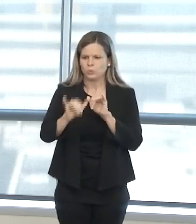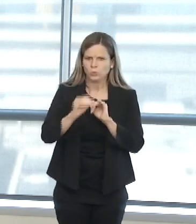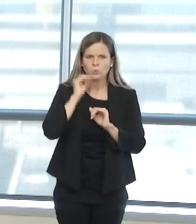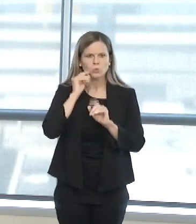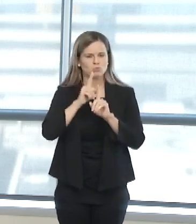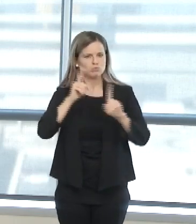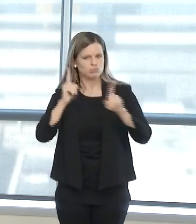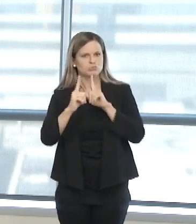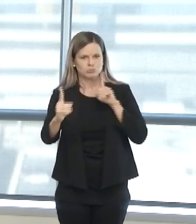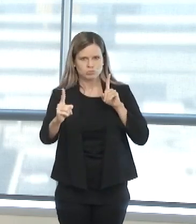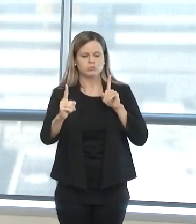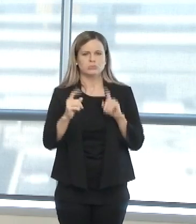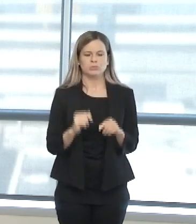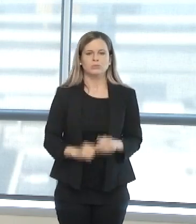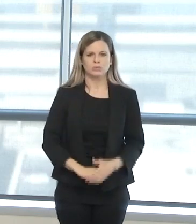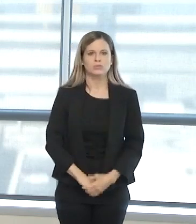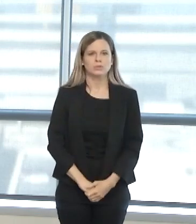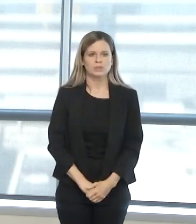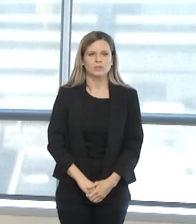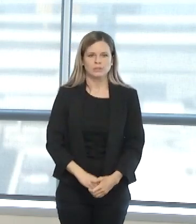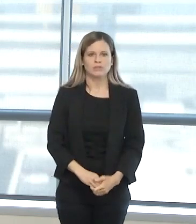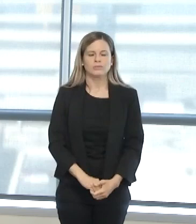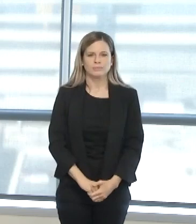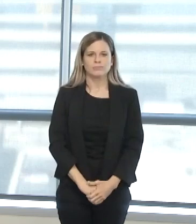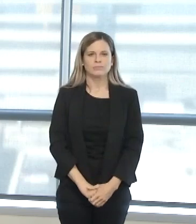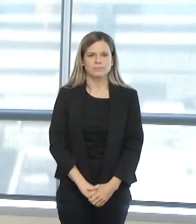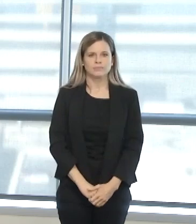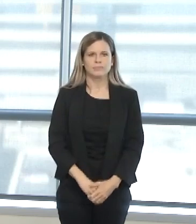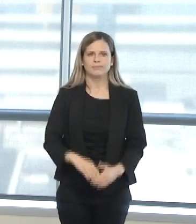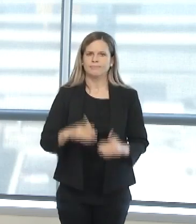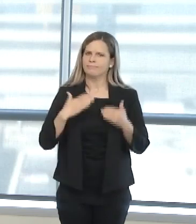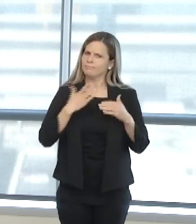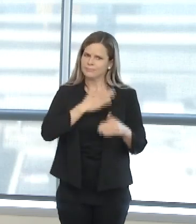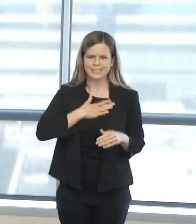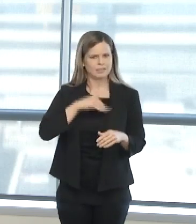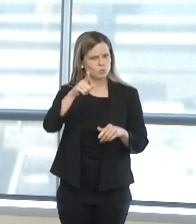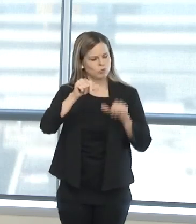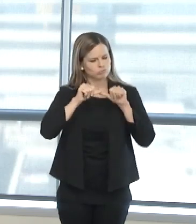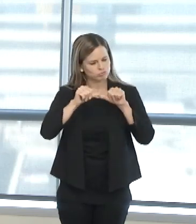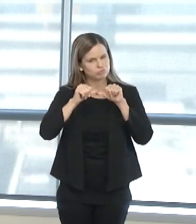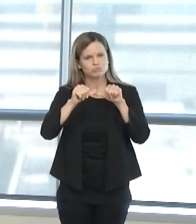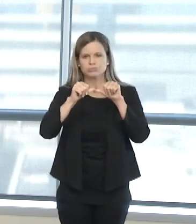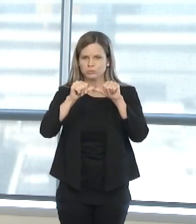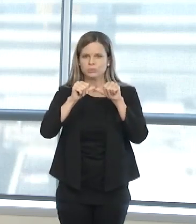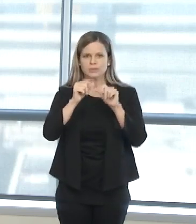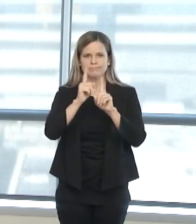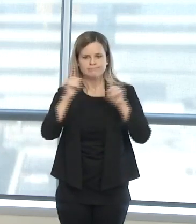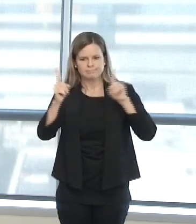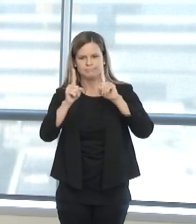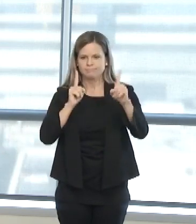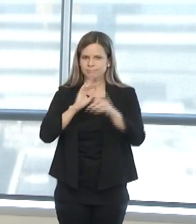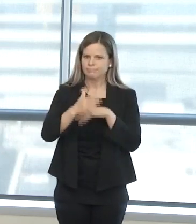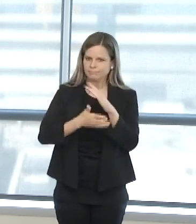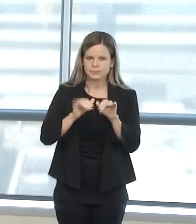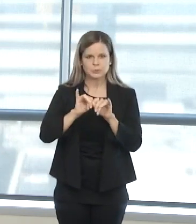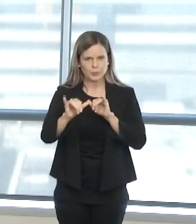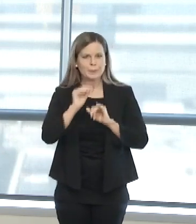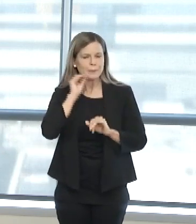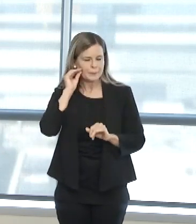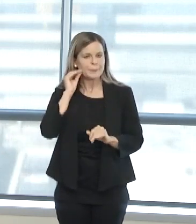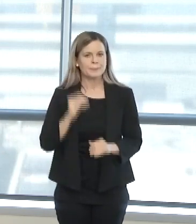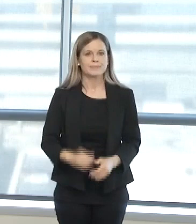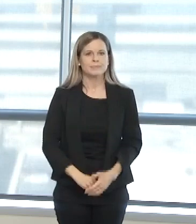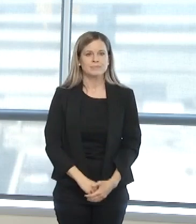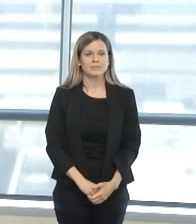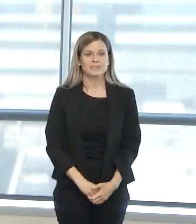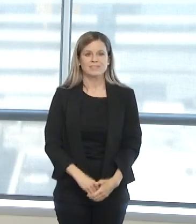if you can, and practice social distancing. Unfortunately, for the most ill of COVID-19 patients, treatment and care becomes an